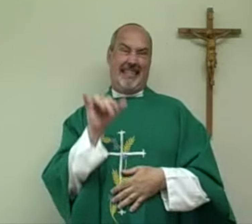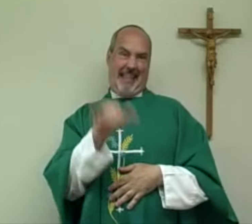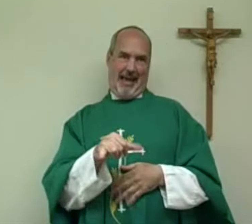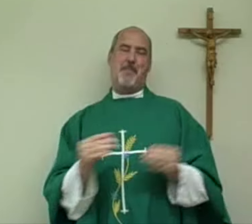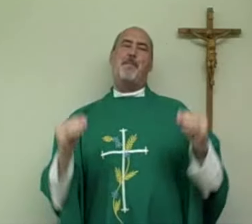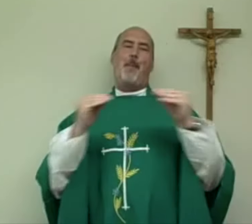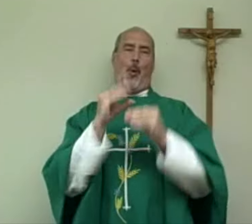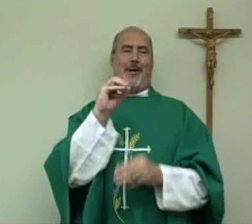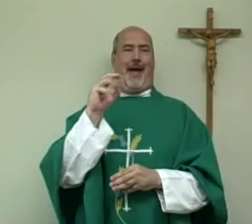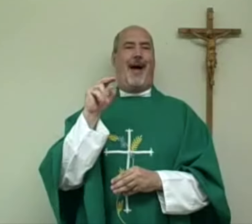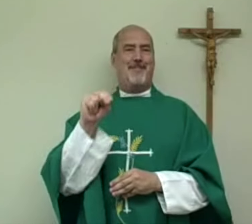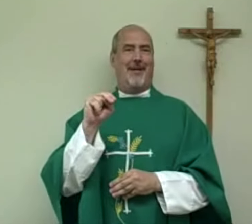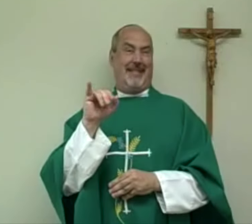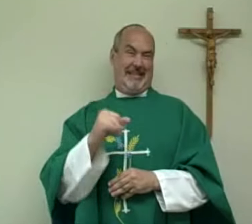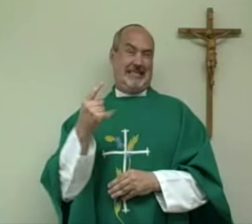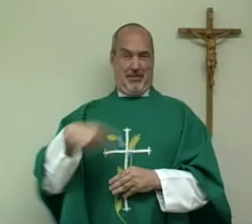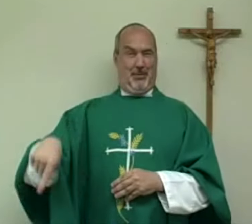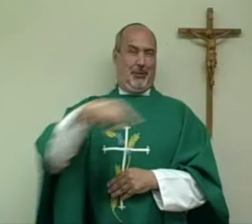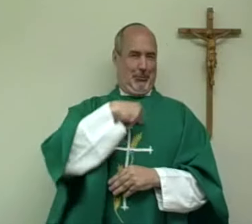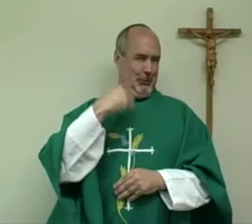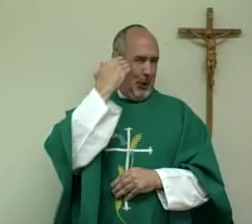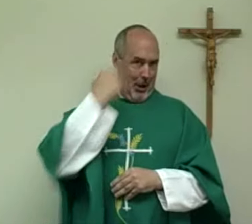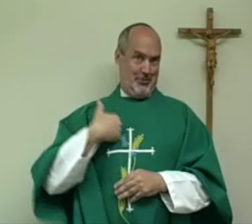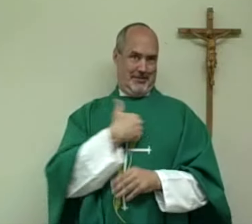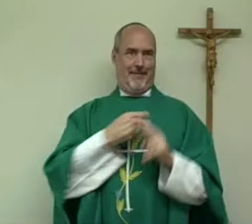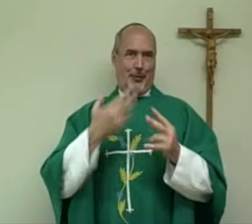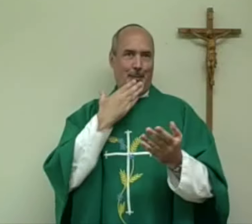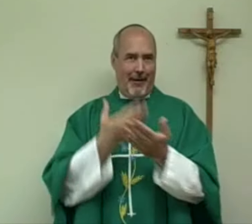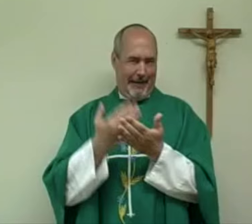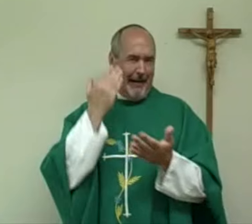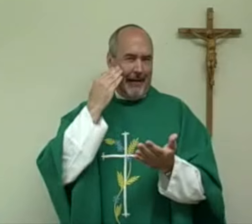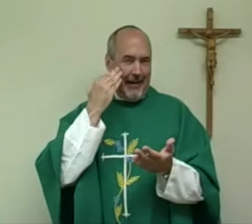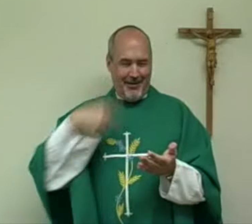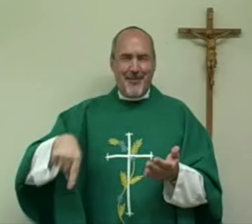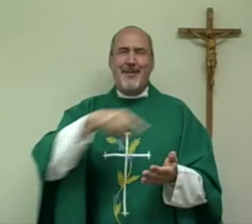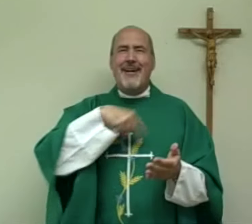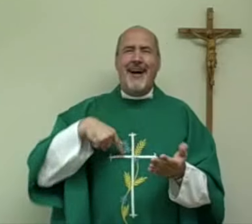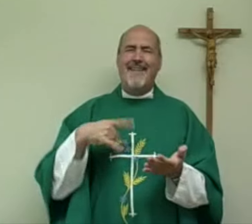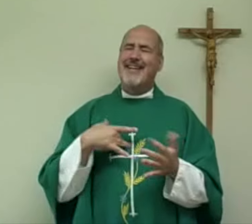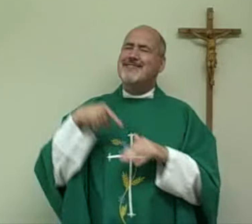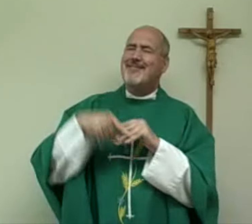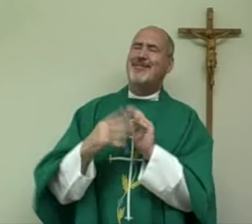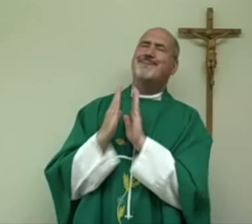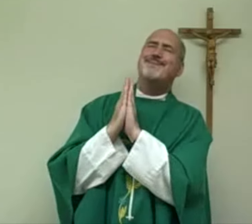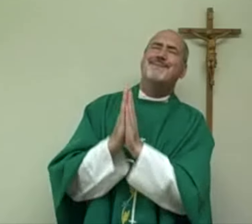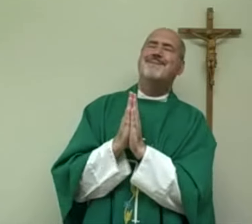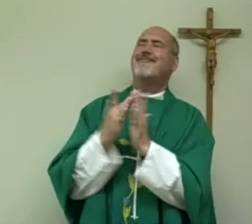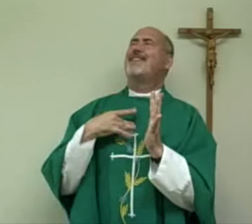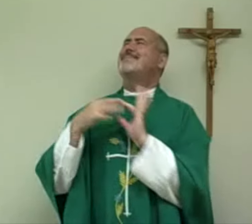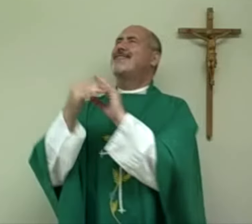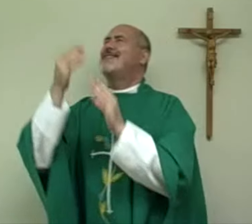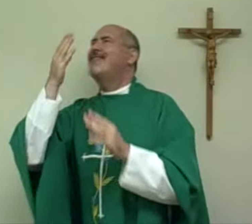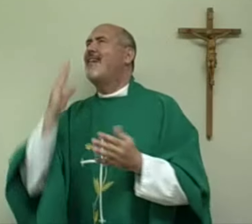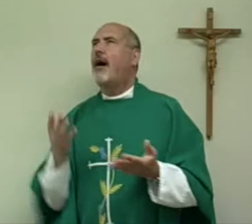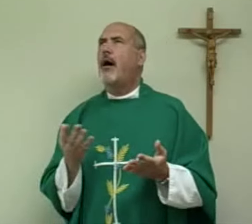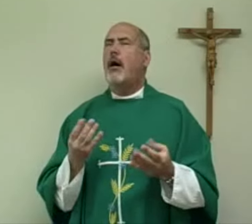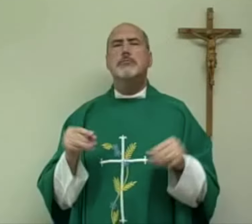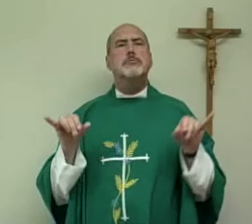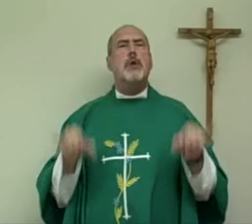have sinned and fallen from grace, and that's more common. And we know that ourselves, that we tend to be the same way. We have